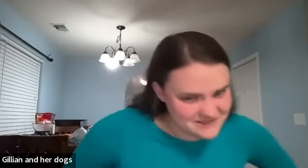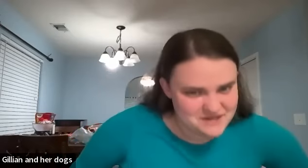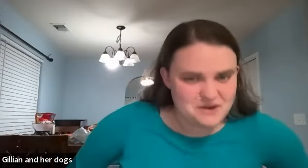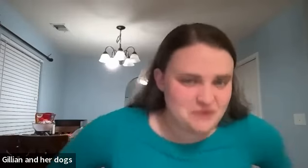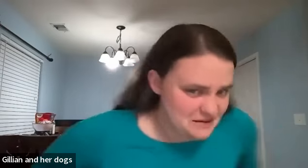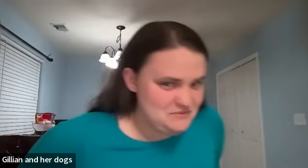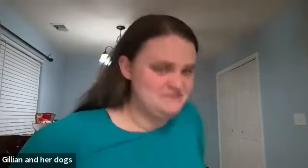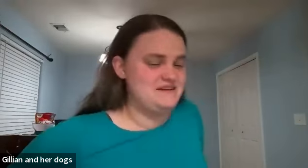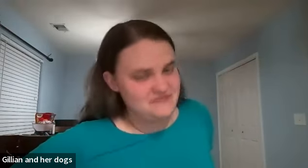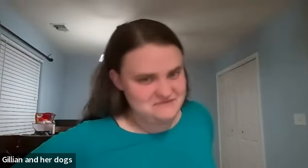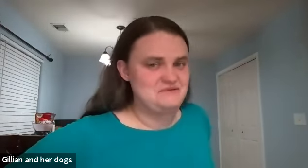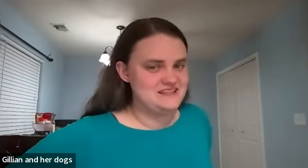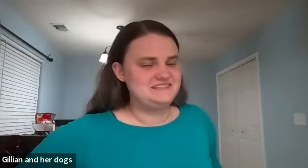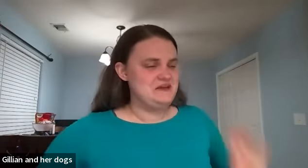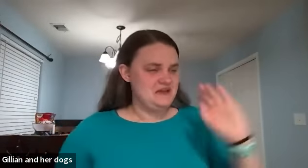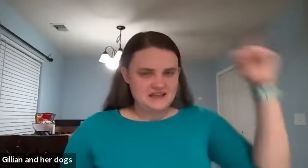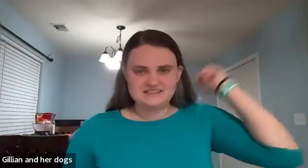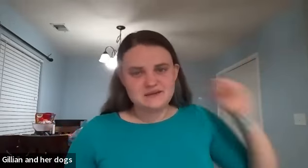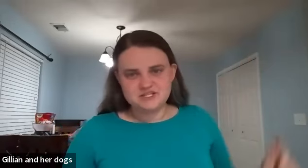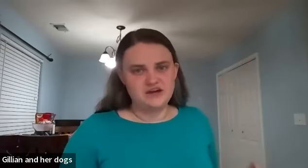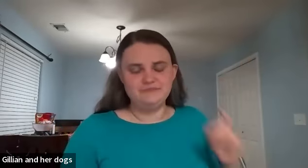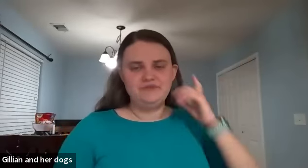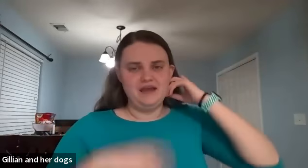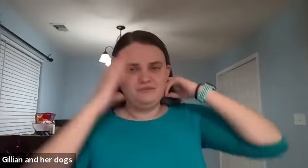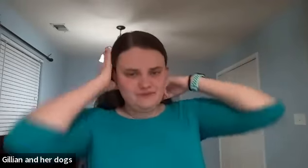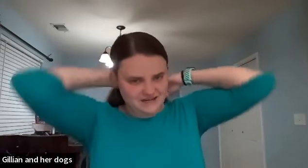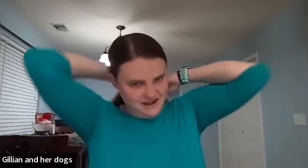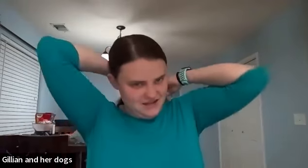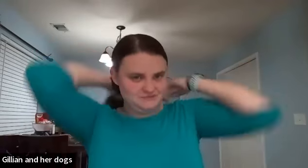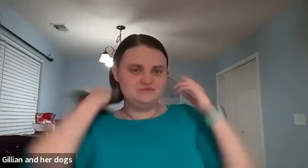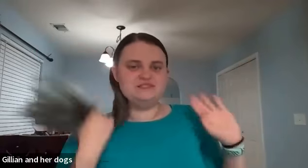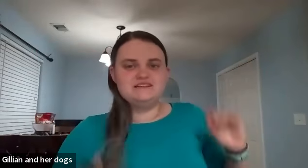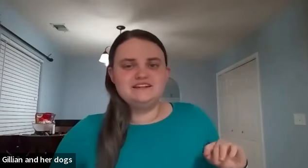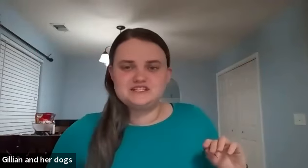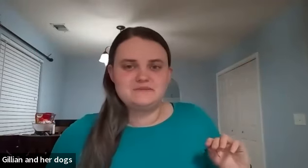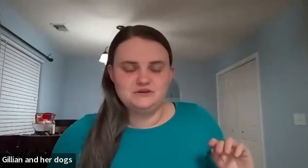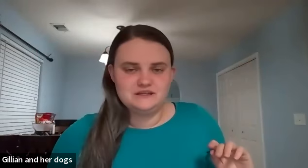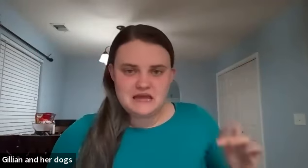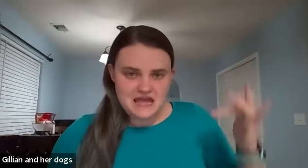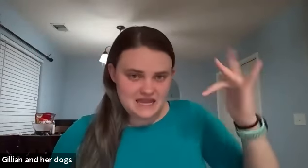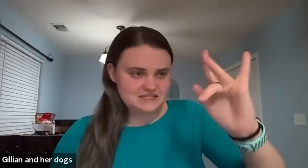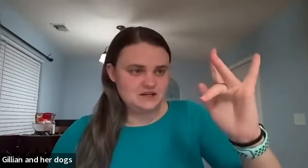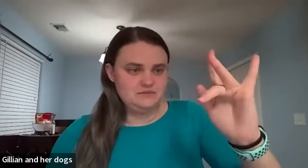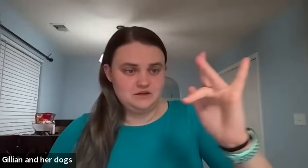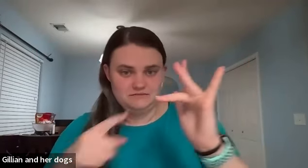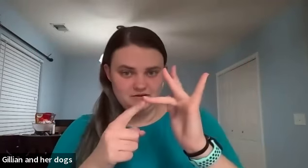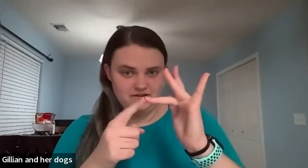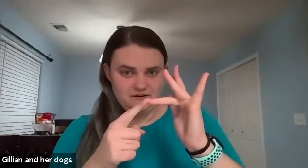bald probably one of my favorite ones because i am a child i'm a minute i am silly just like my student and it's going to be your middle finger